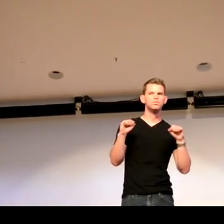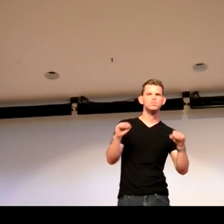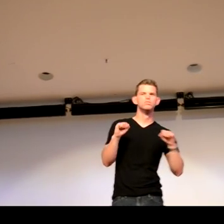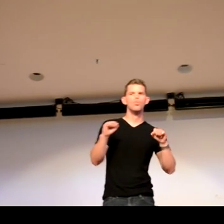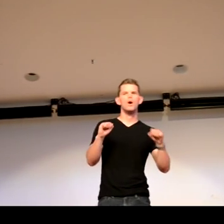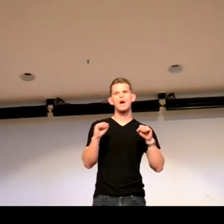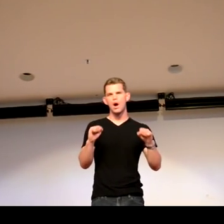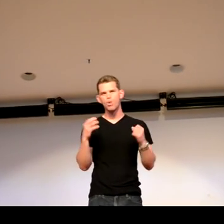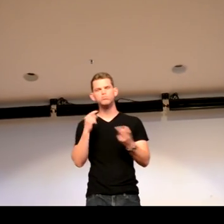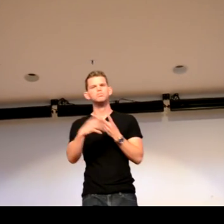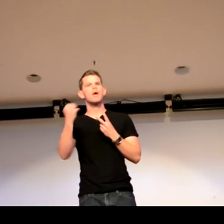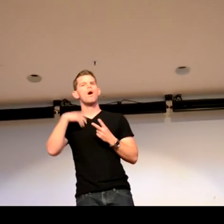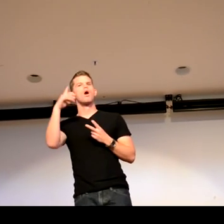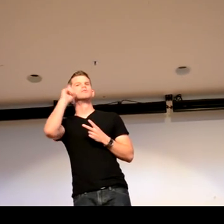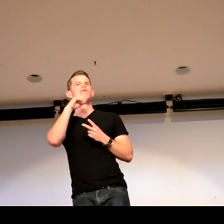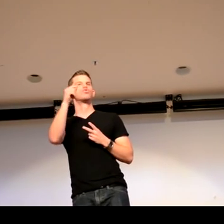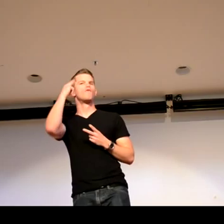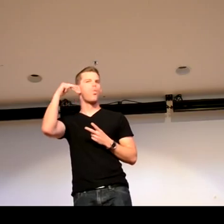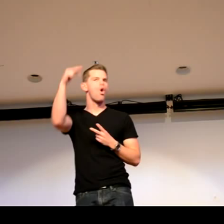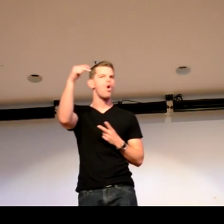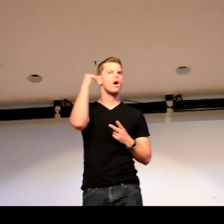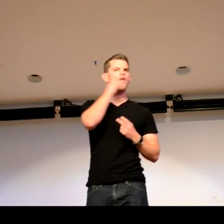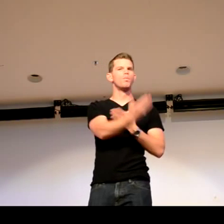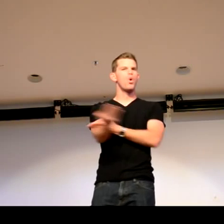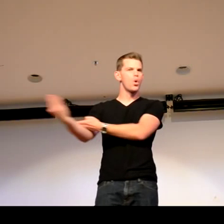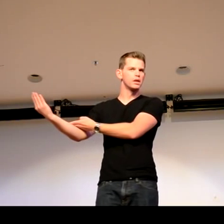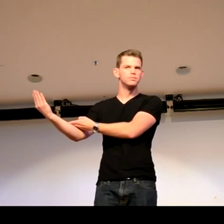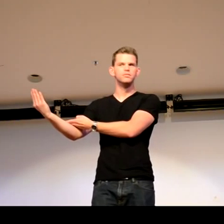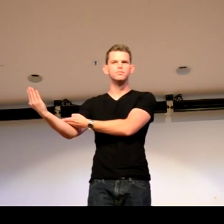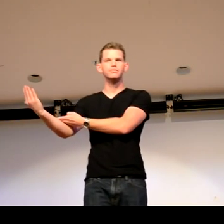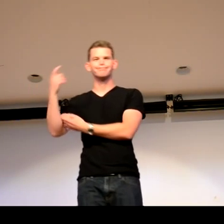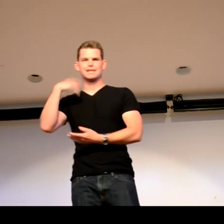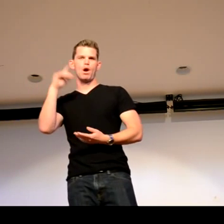fun. I work out. I like to work out. I like to take my deaf dog for a walk every morning.